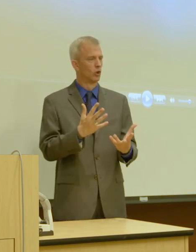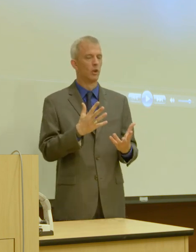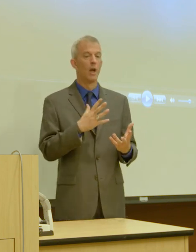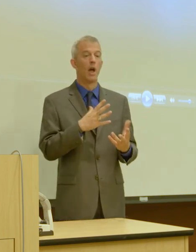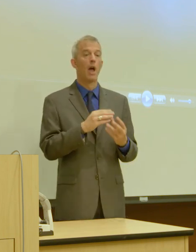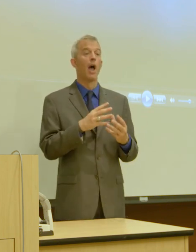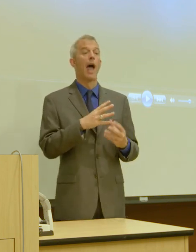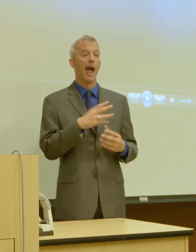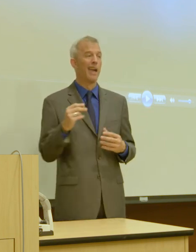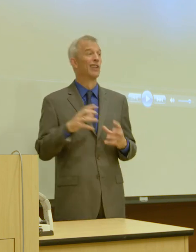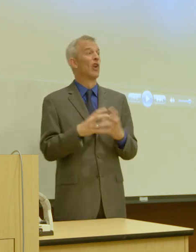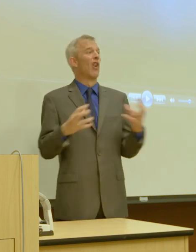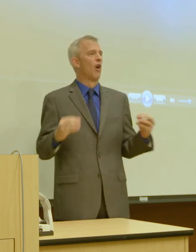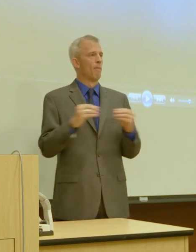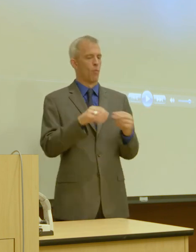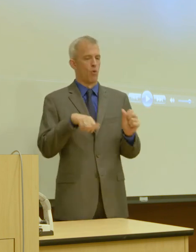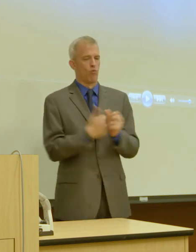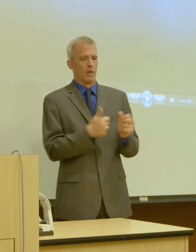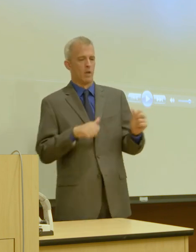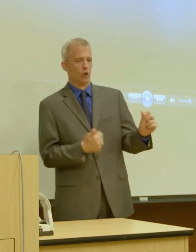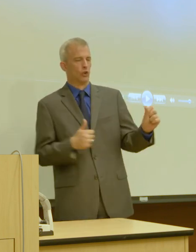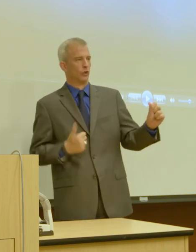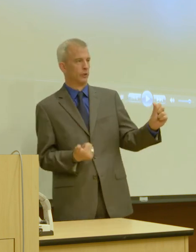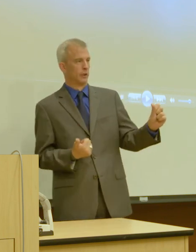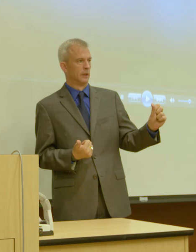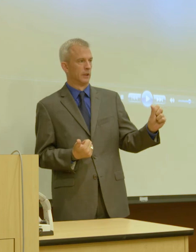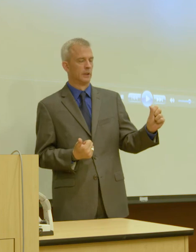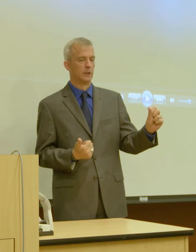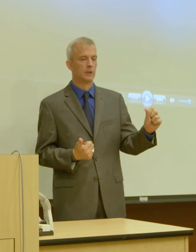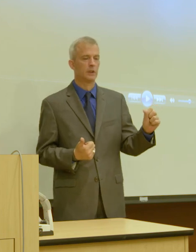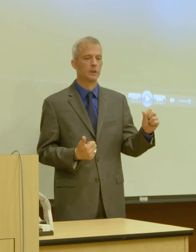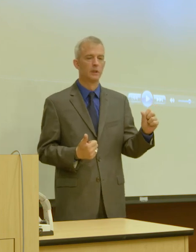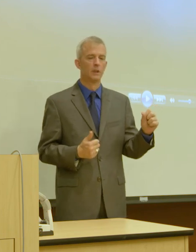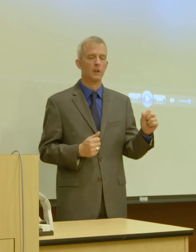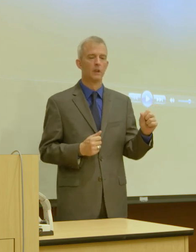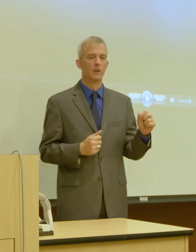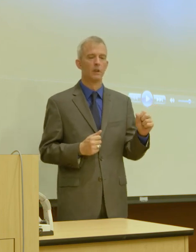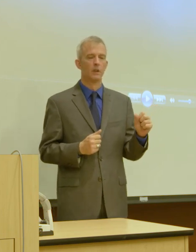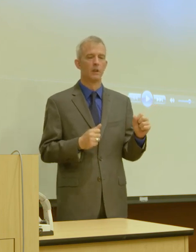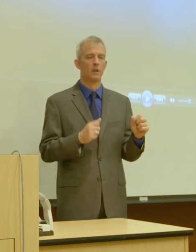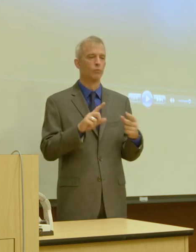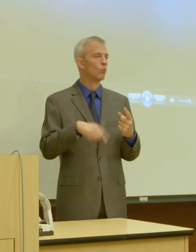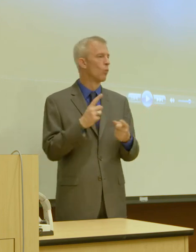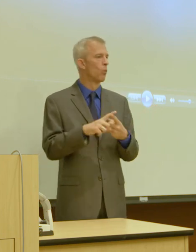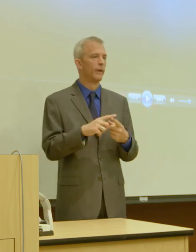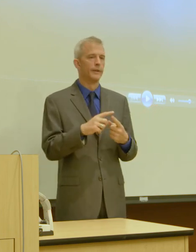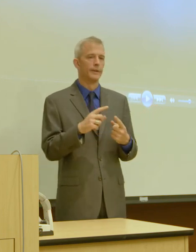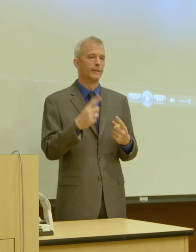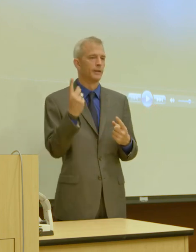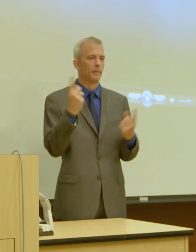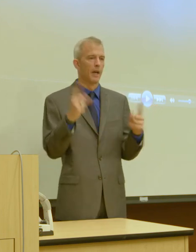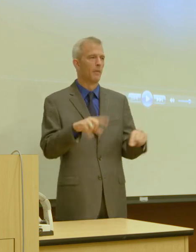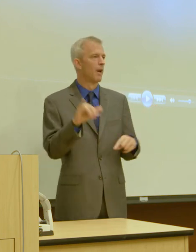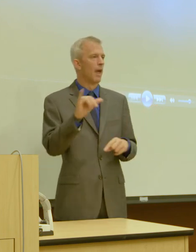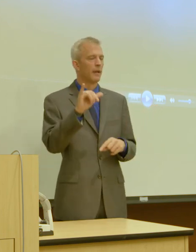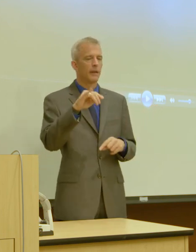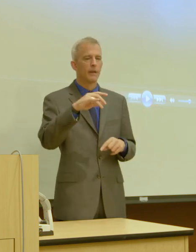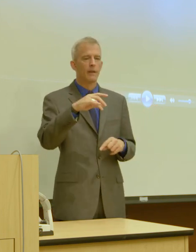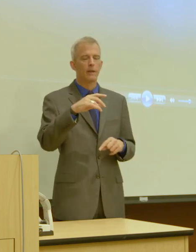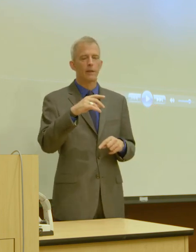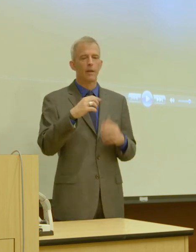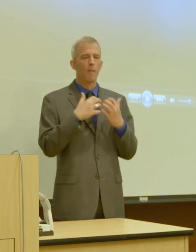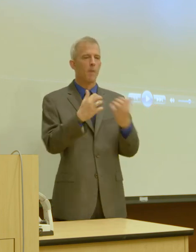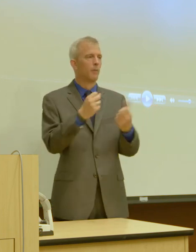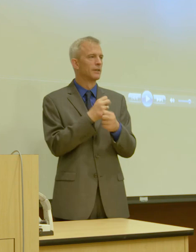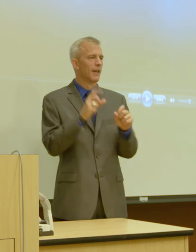redundancy to back one another up in the cases where a public safety answering point can't take your calls, and your calls